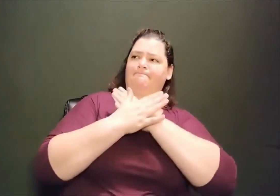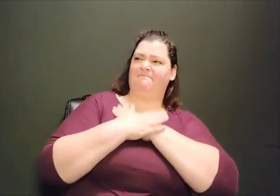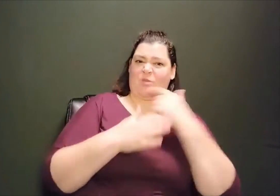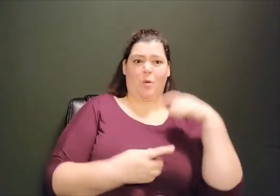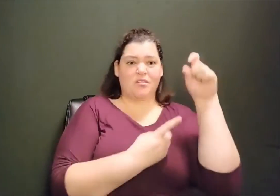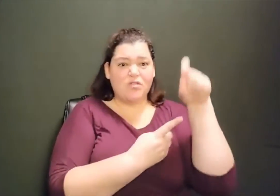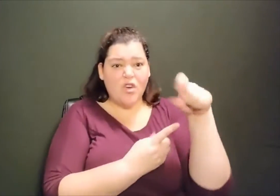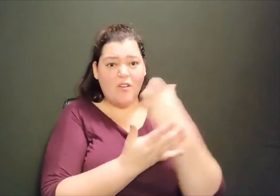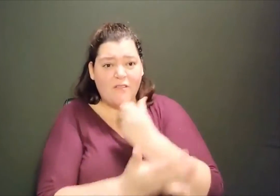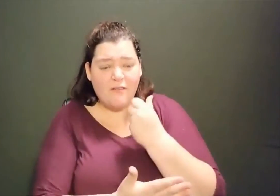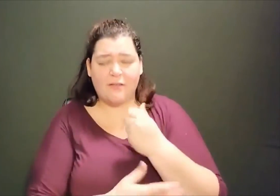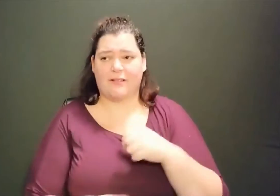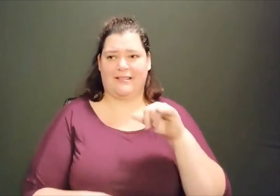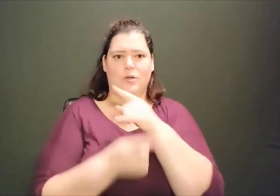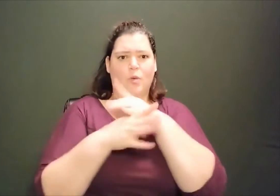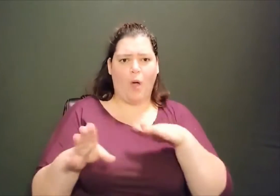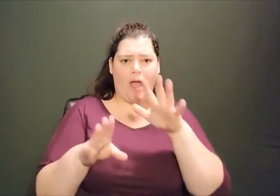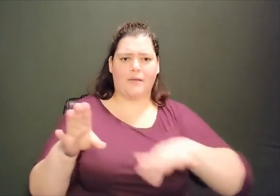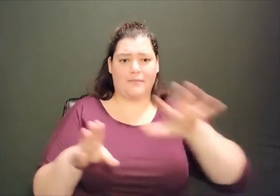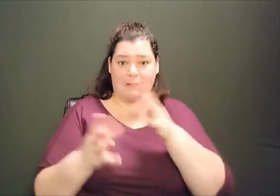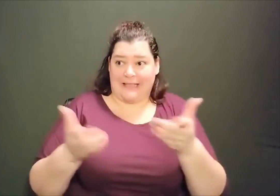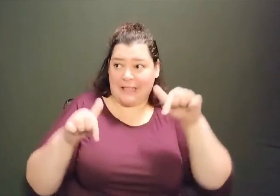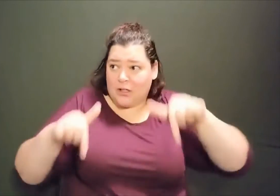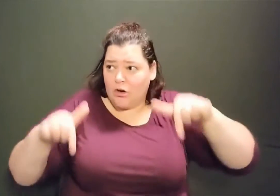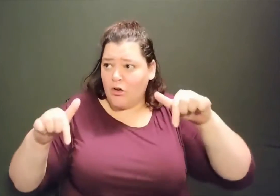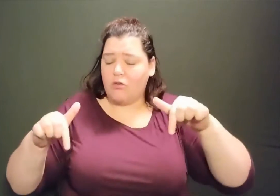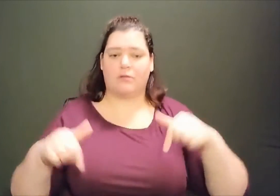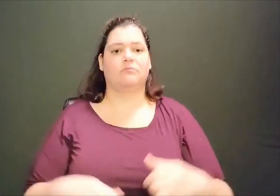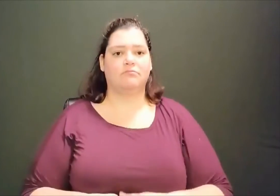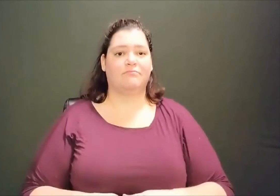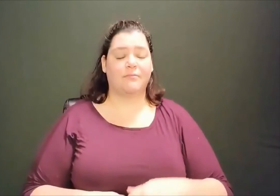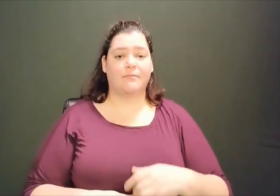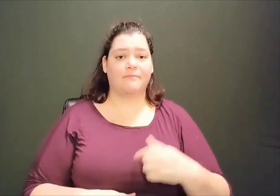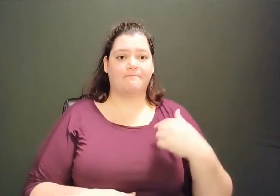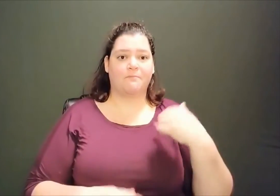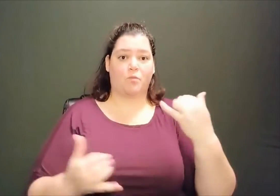Do I deserve this rest? This quiet place?